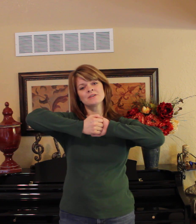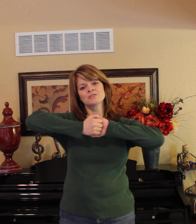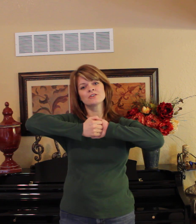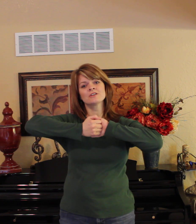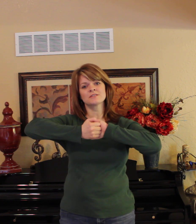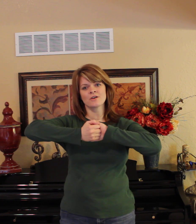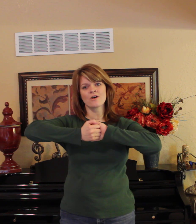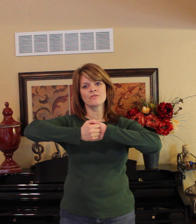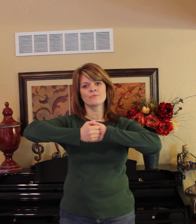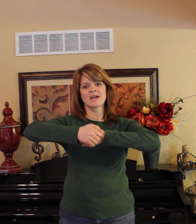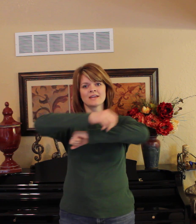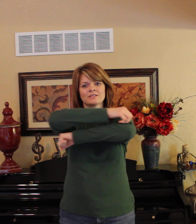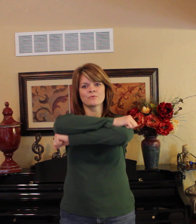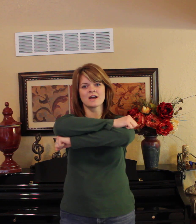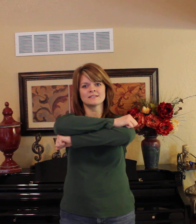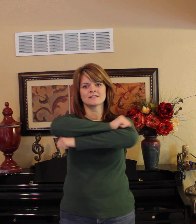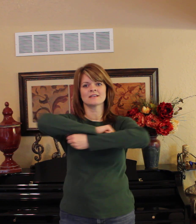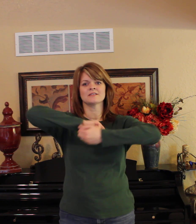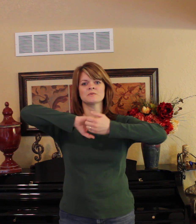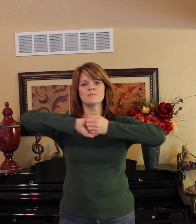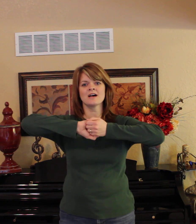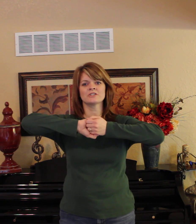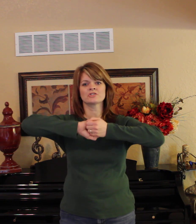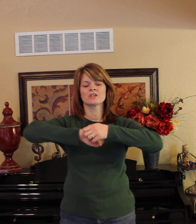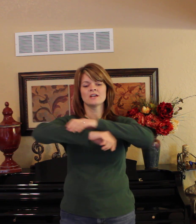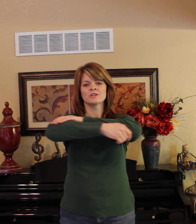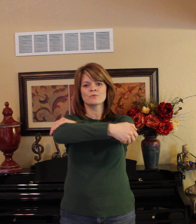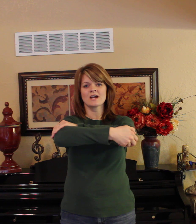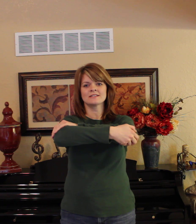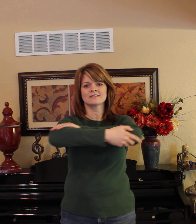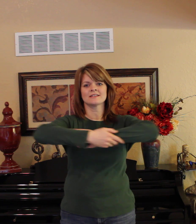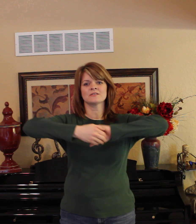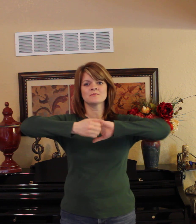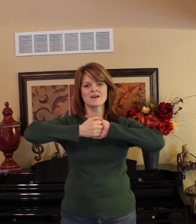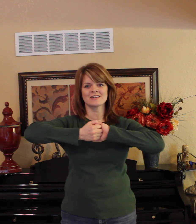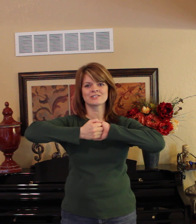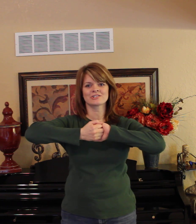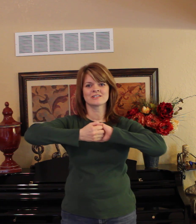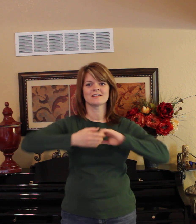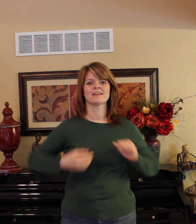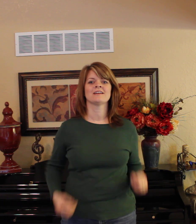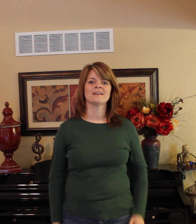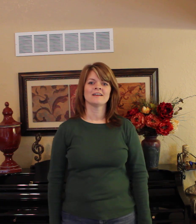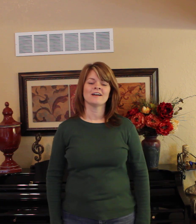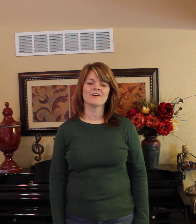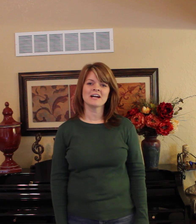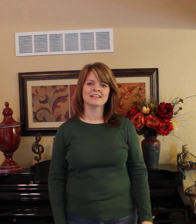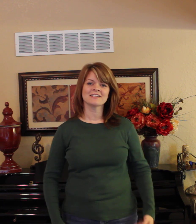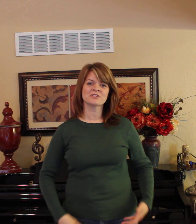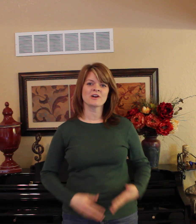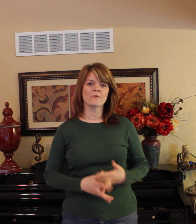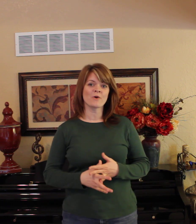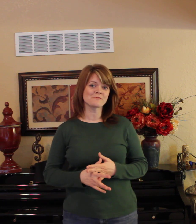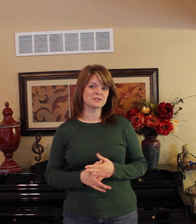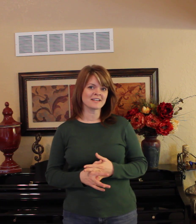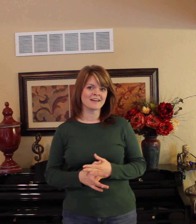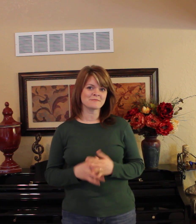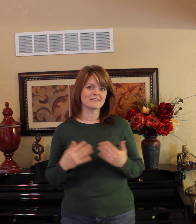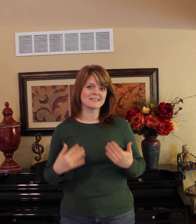is all the way, it's twice as much, twice as much. Alright, let's try it one more time, and this